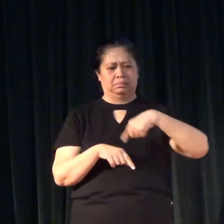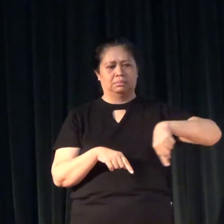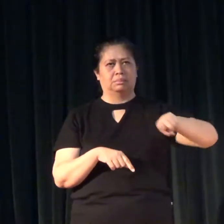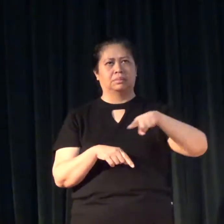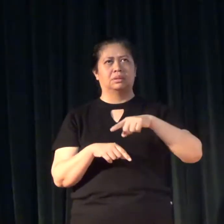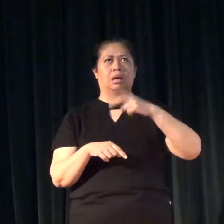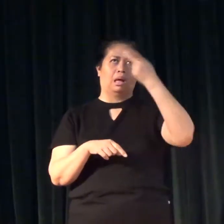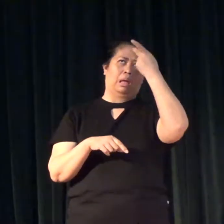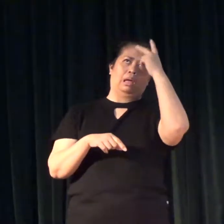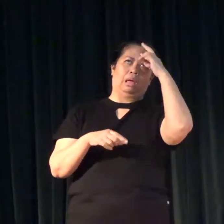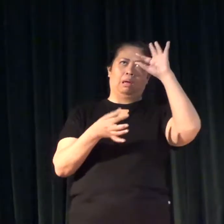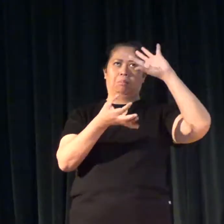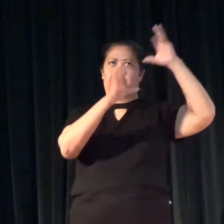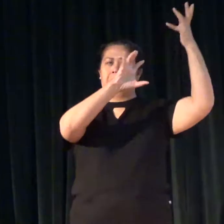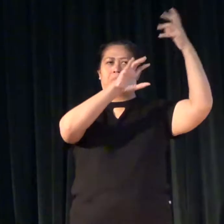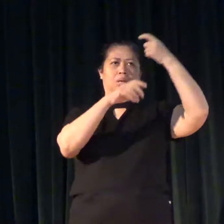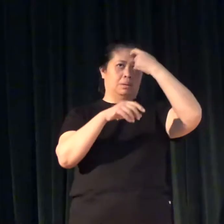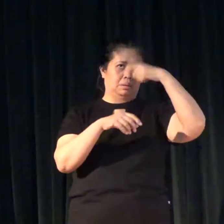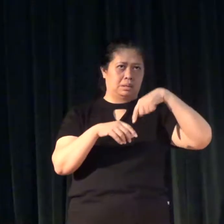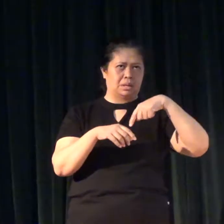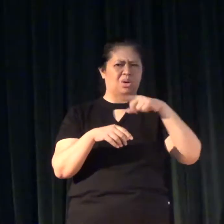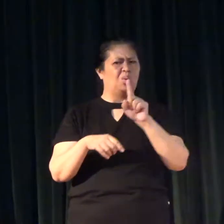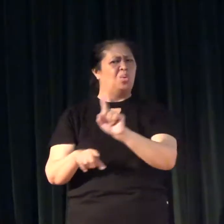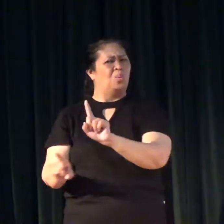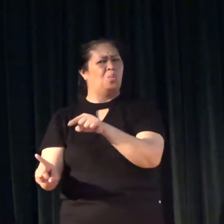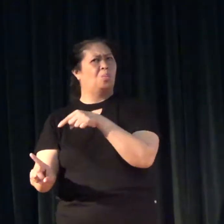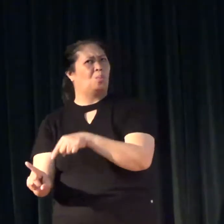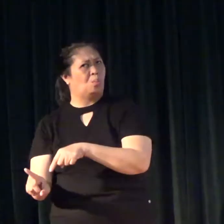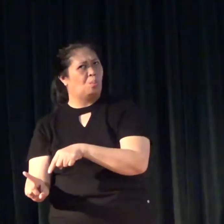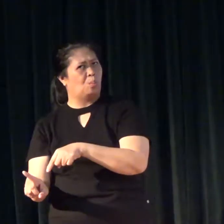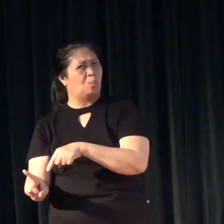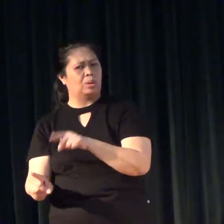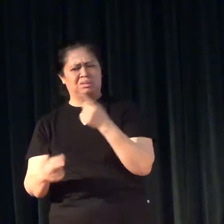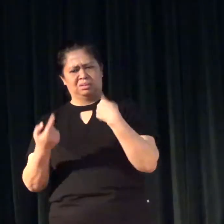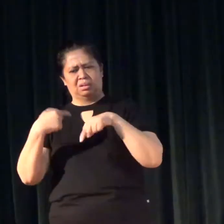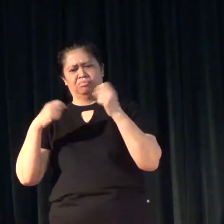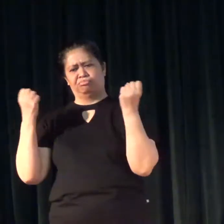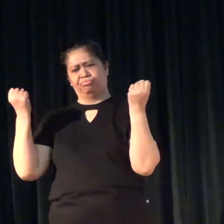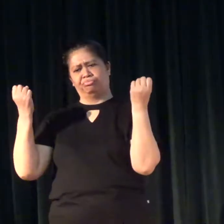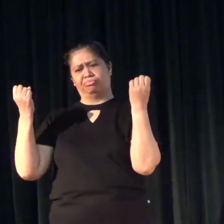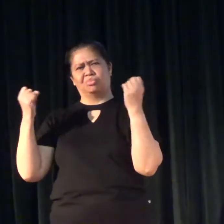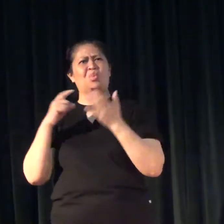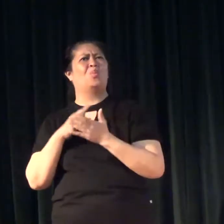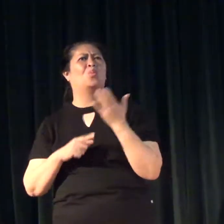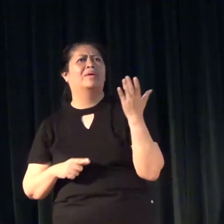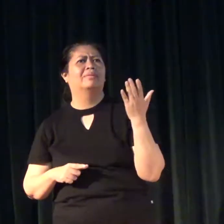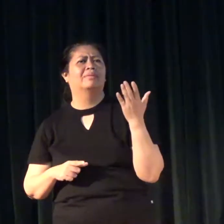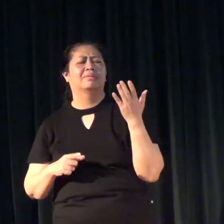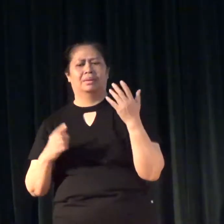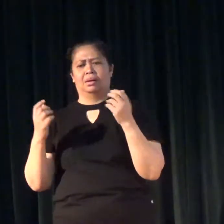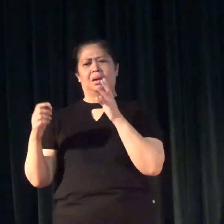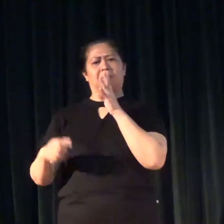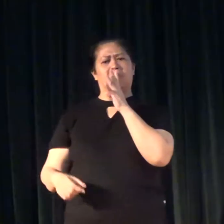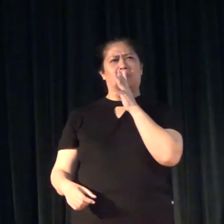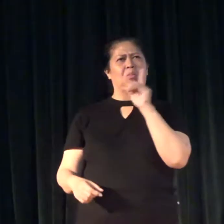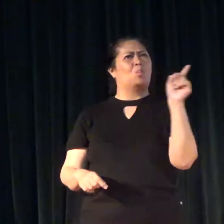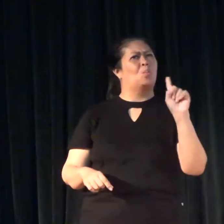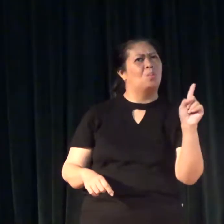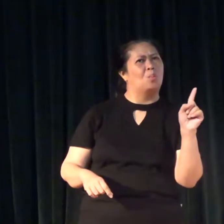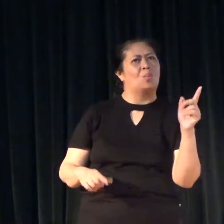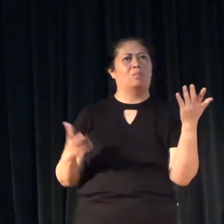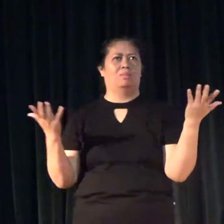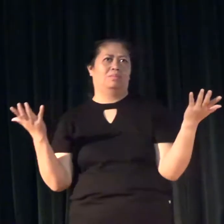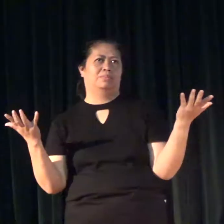misunderstanding of what sign language is and what spoken language